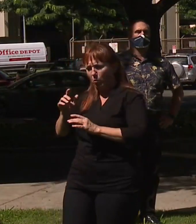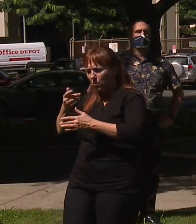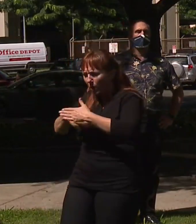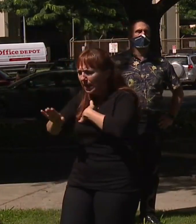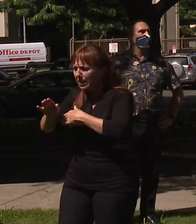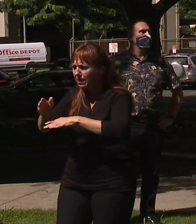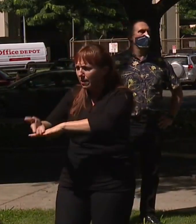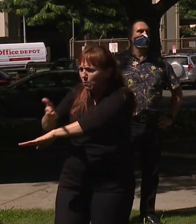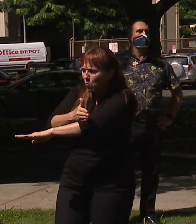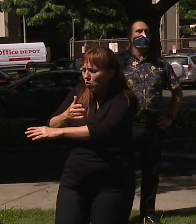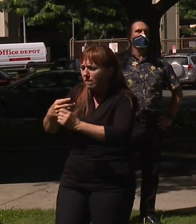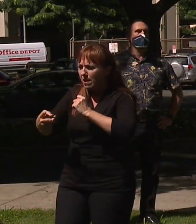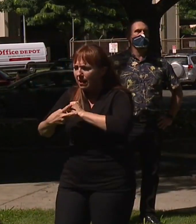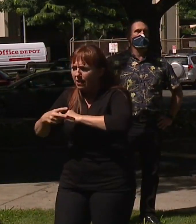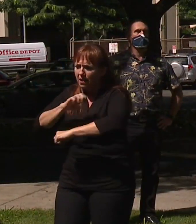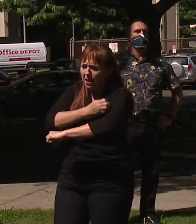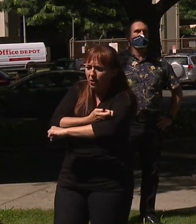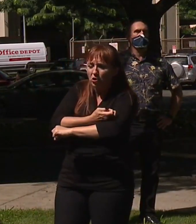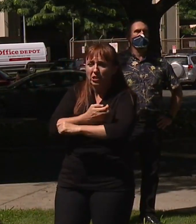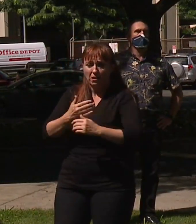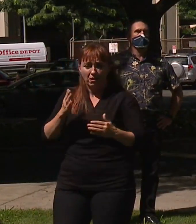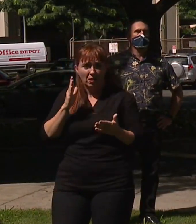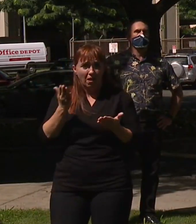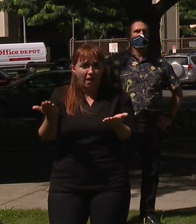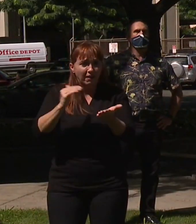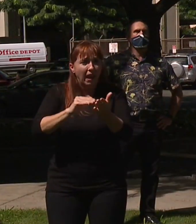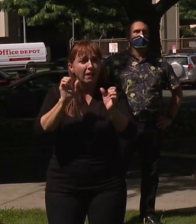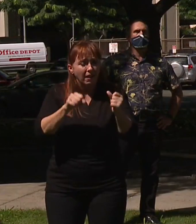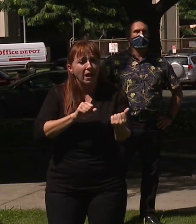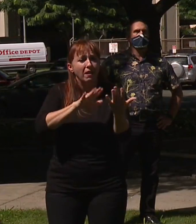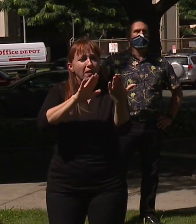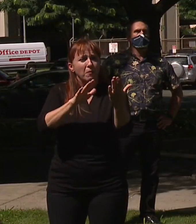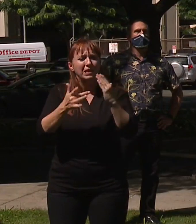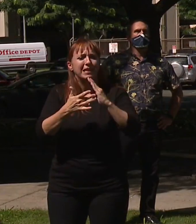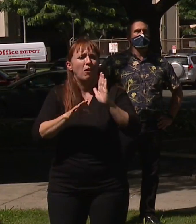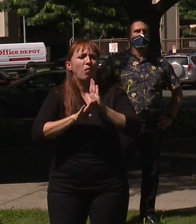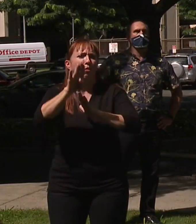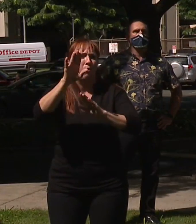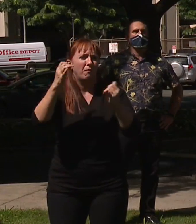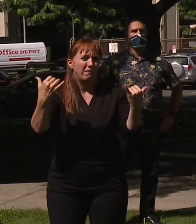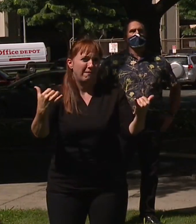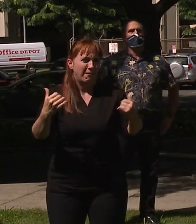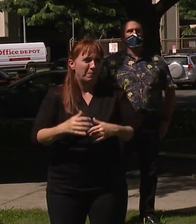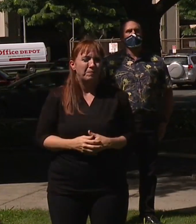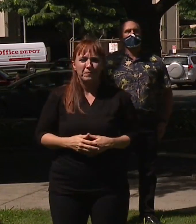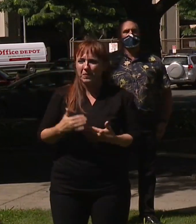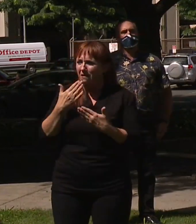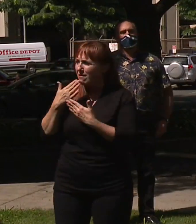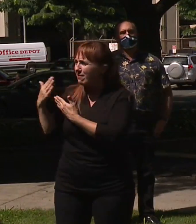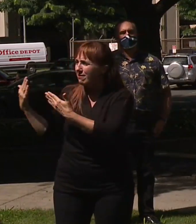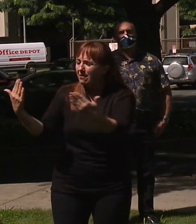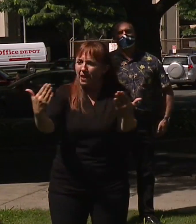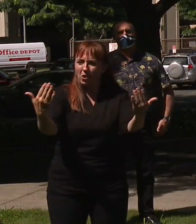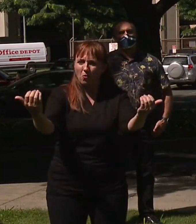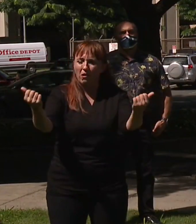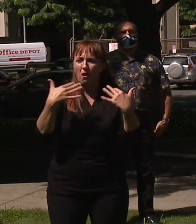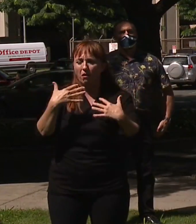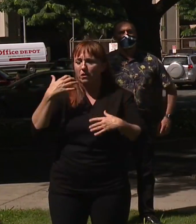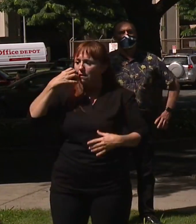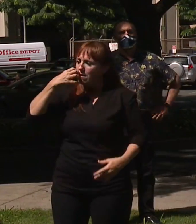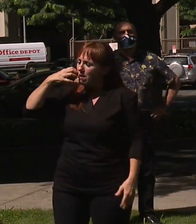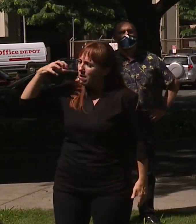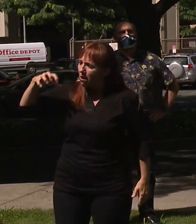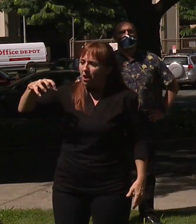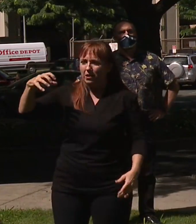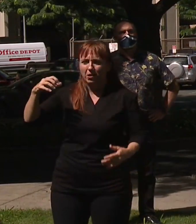taking another look at it now with new technology isn't going to save even more money. So I want to thank everybody for coming out. It's hot out here.